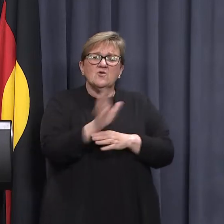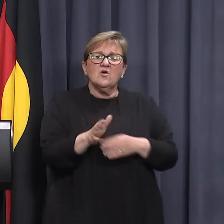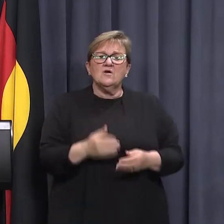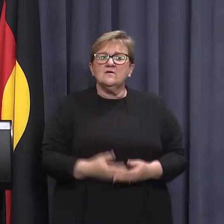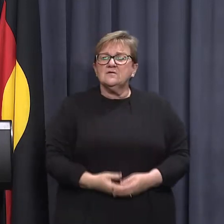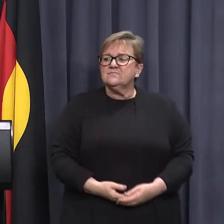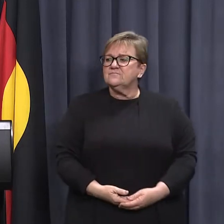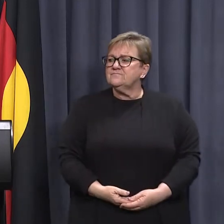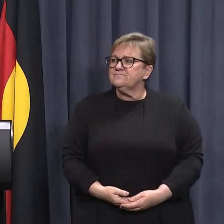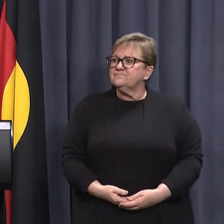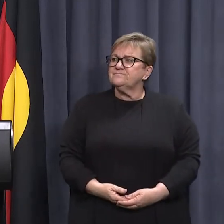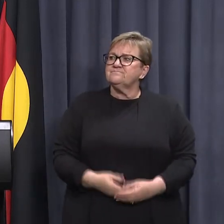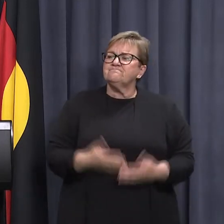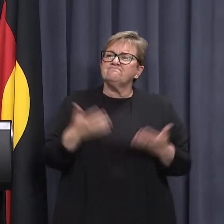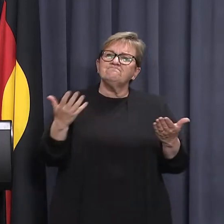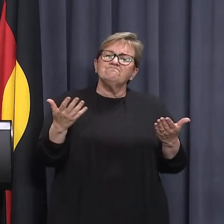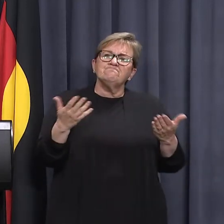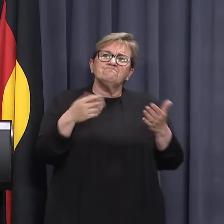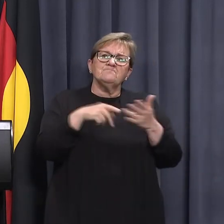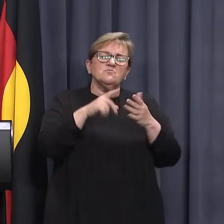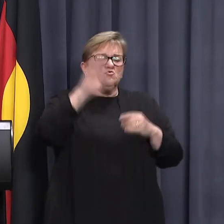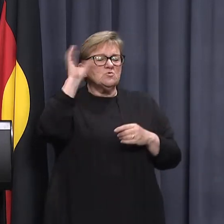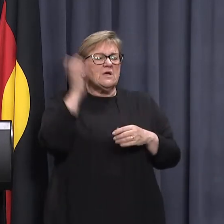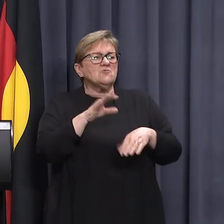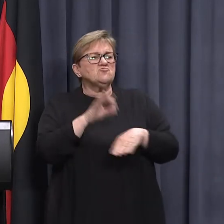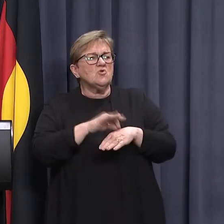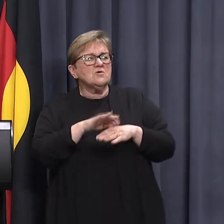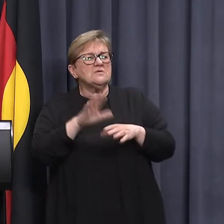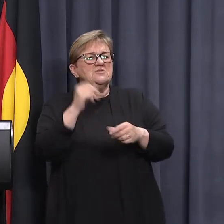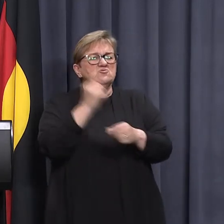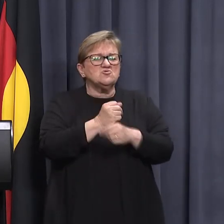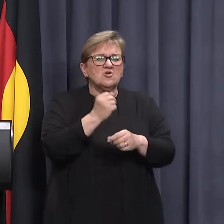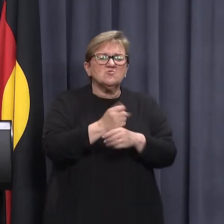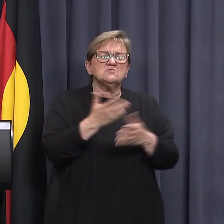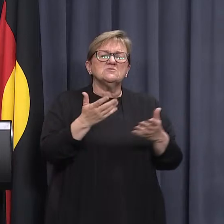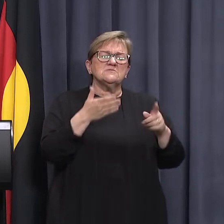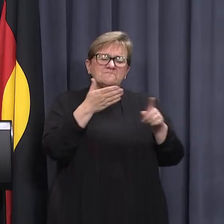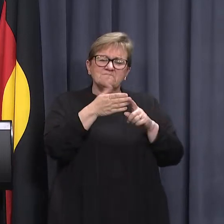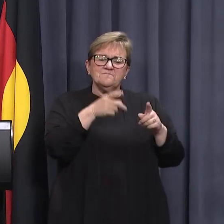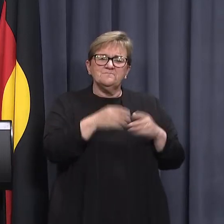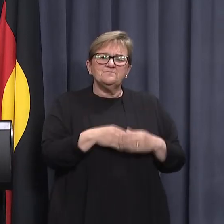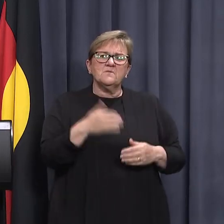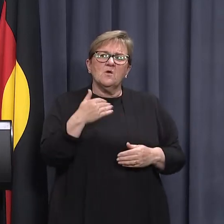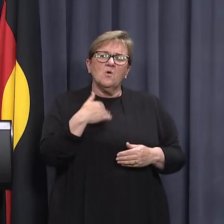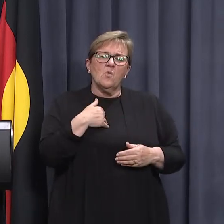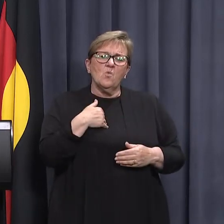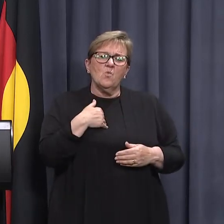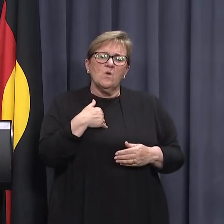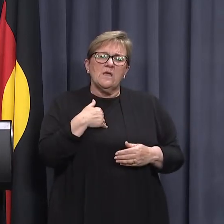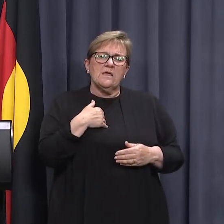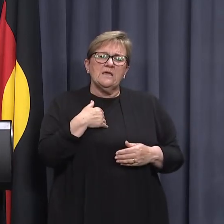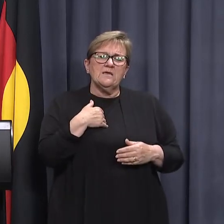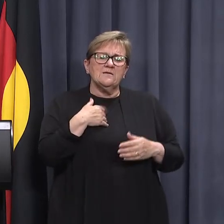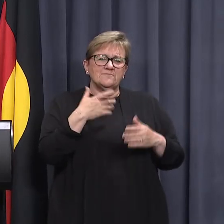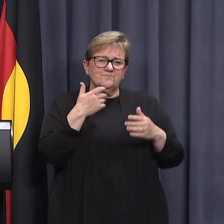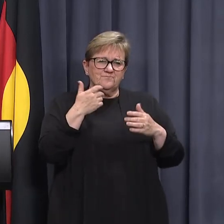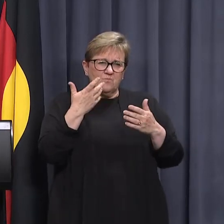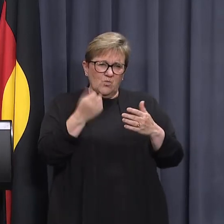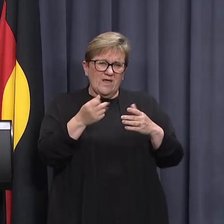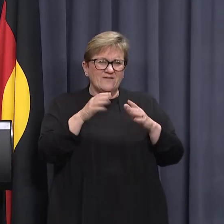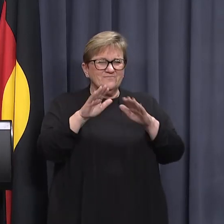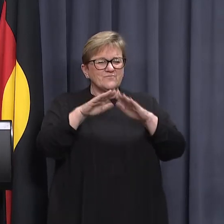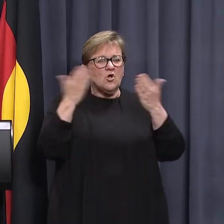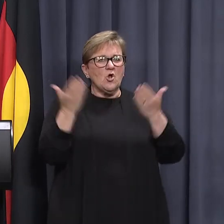Look, in regards to country hospitals and Geraldton in particular, we are operating in the context of a